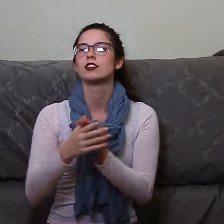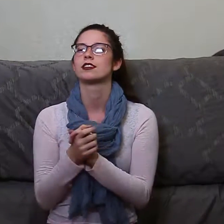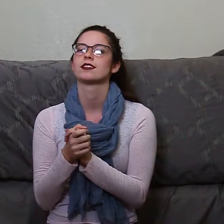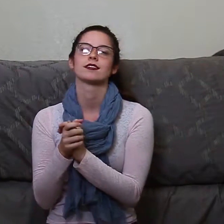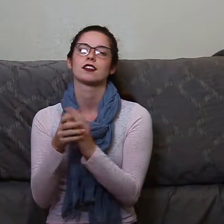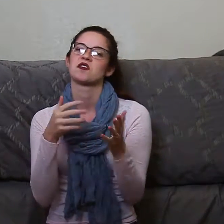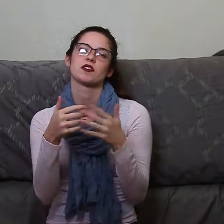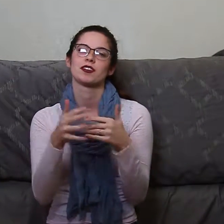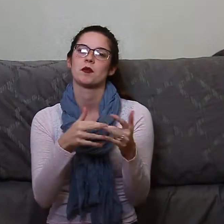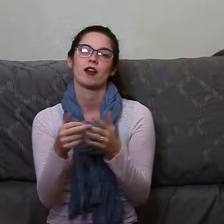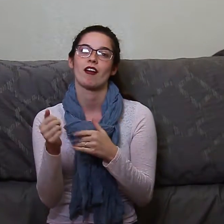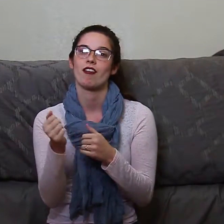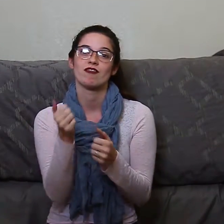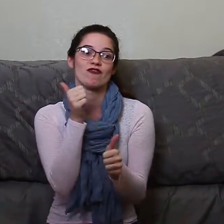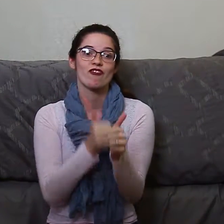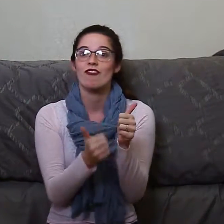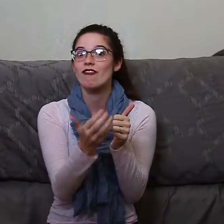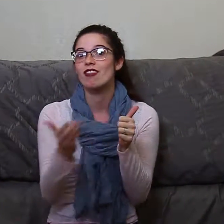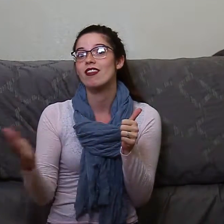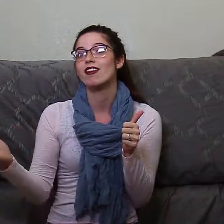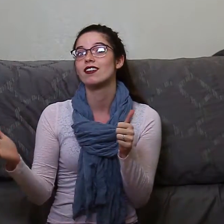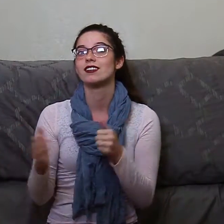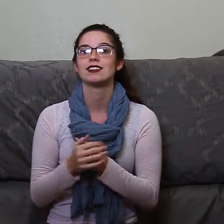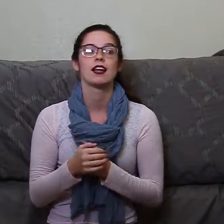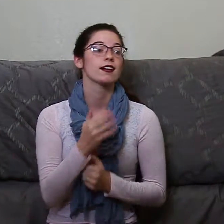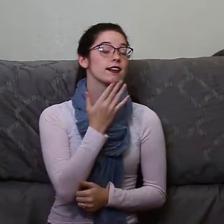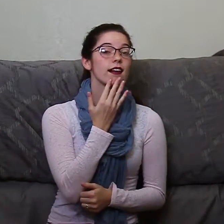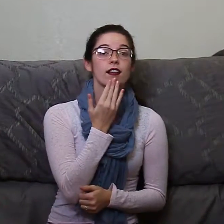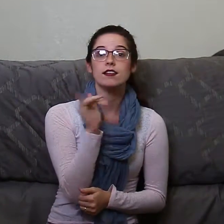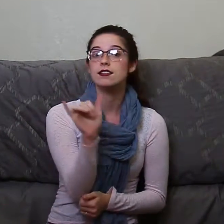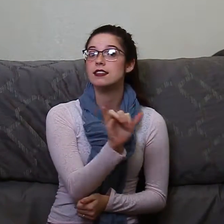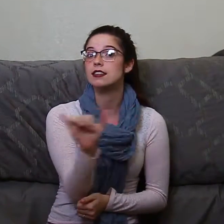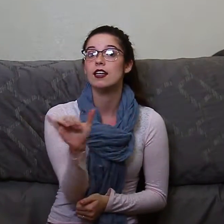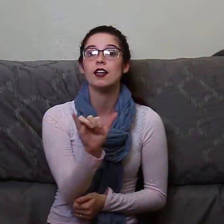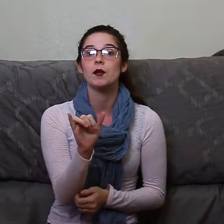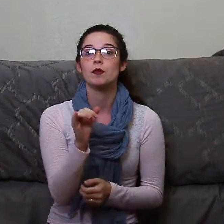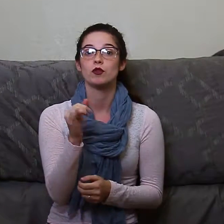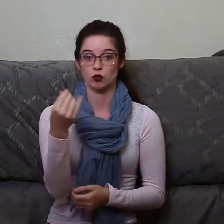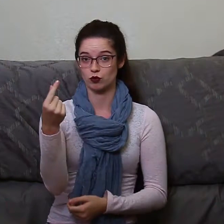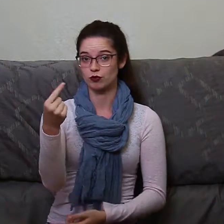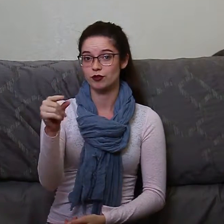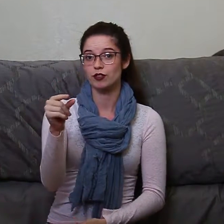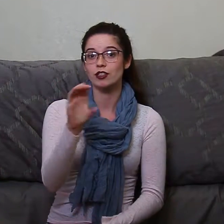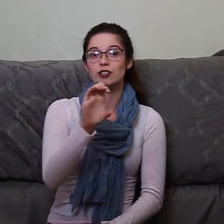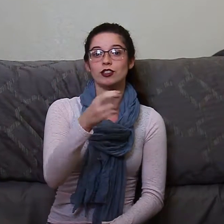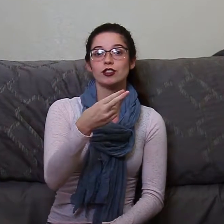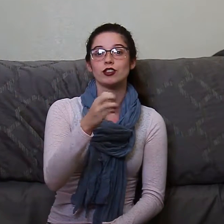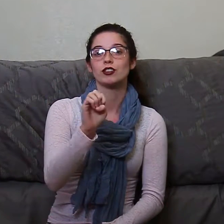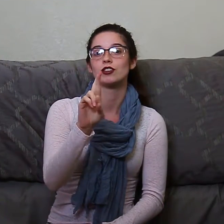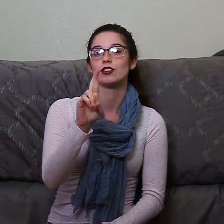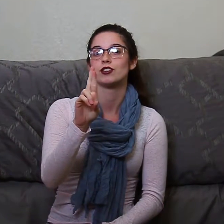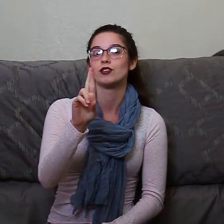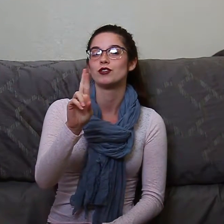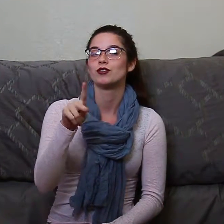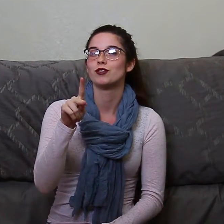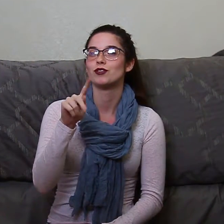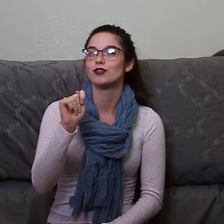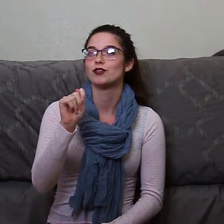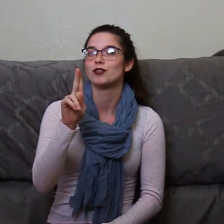chartreuse may come in every five years or so. Purple can be big one year and then it takes